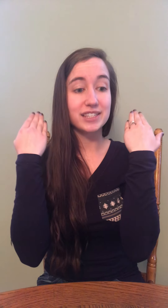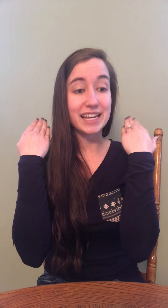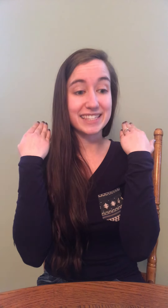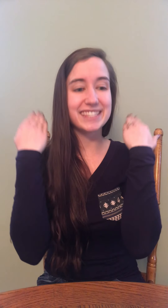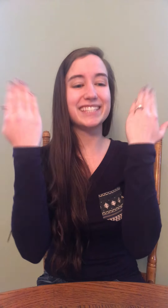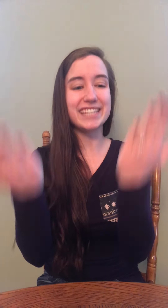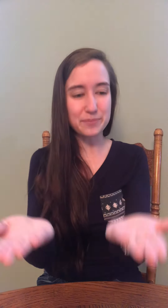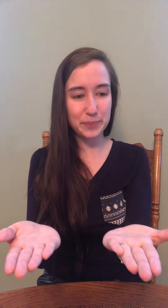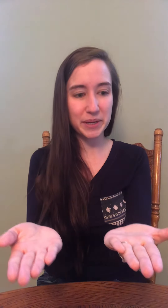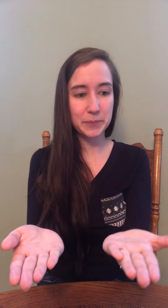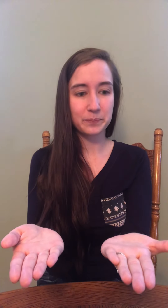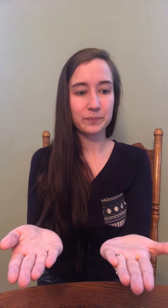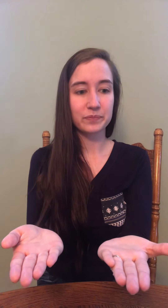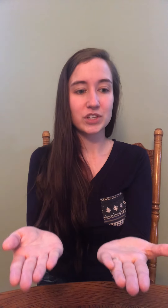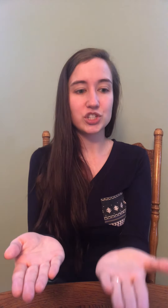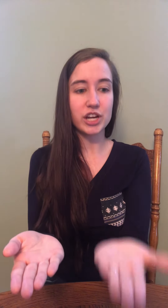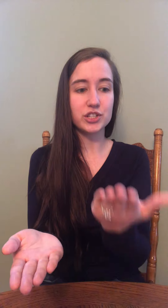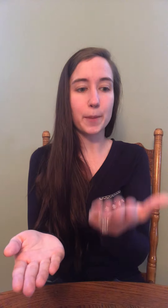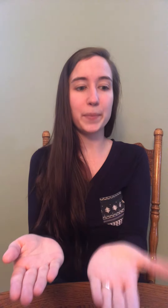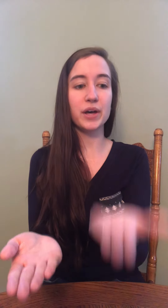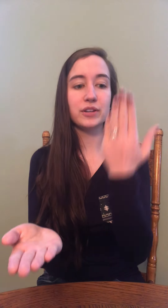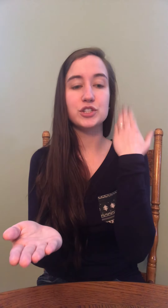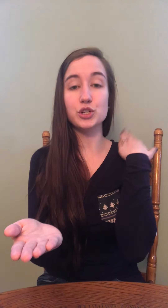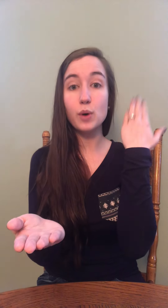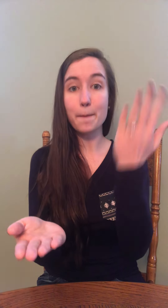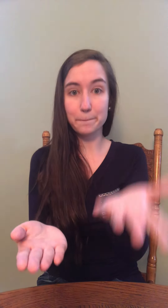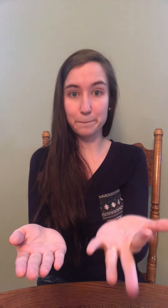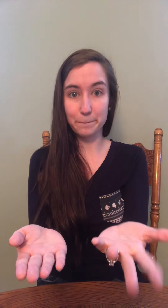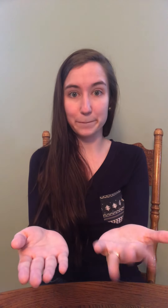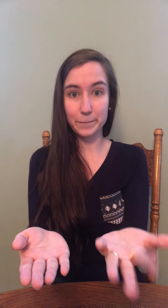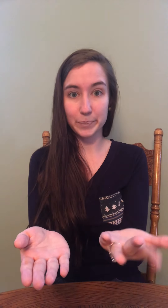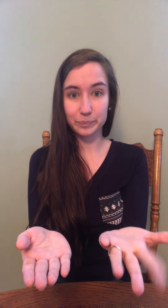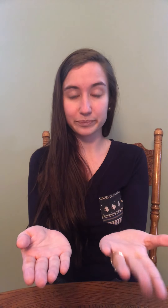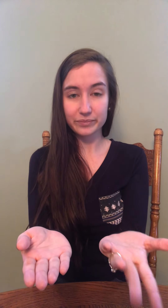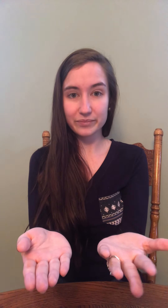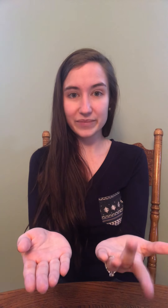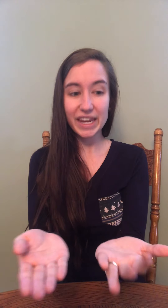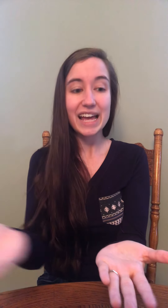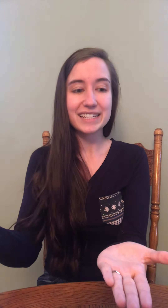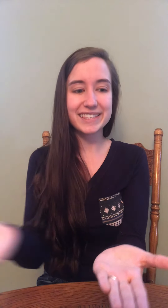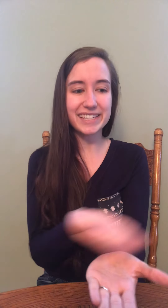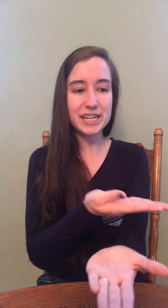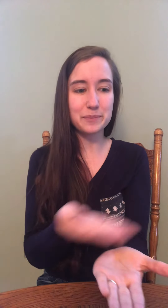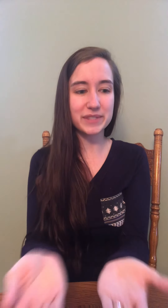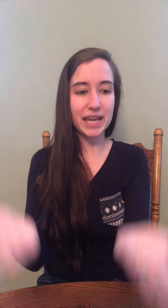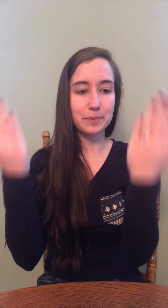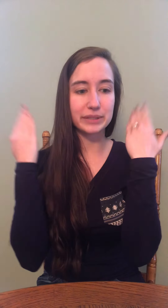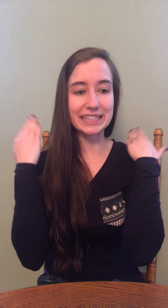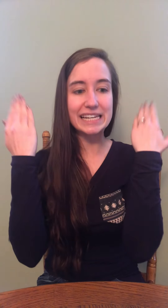Say steep. Change the p to m. Steam. Say plead.